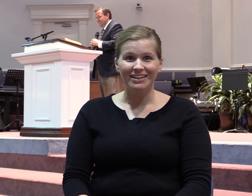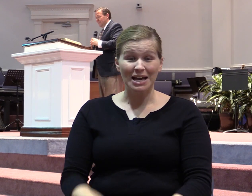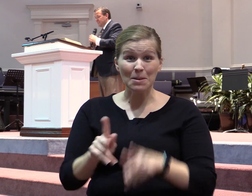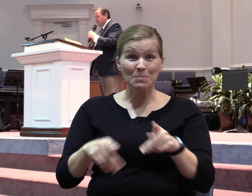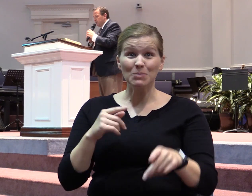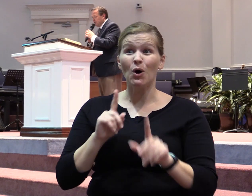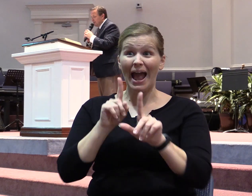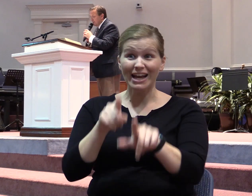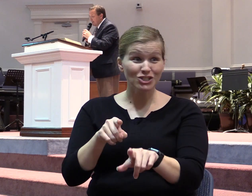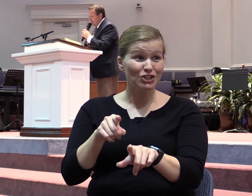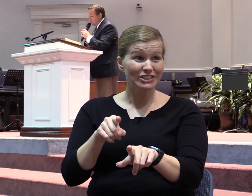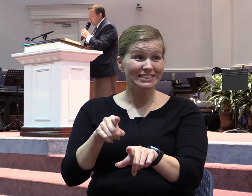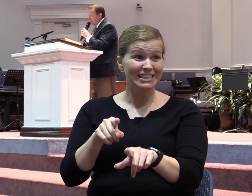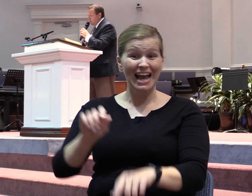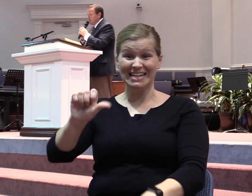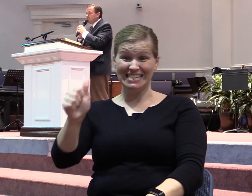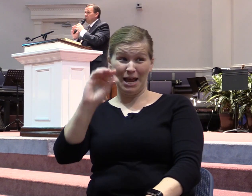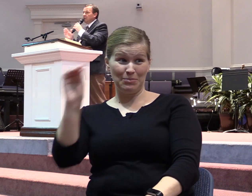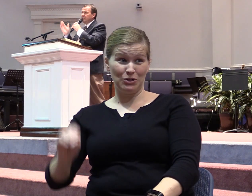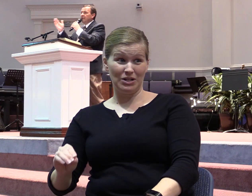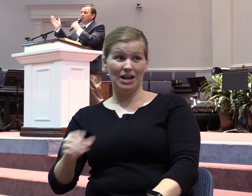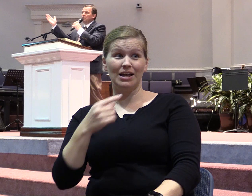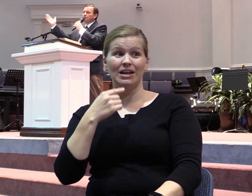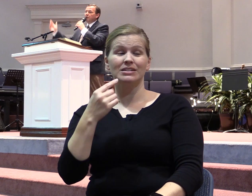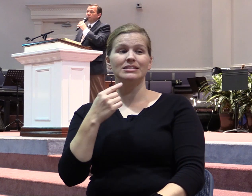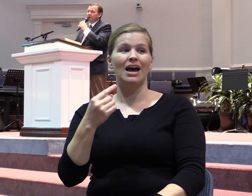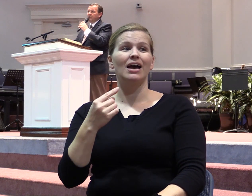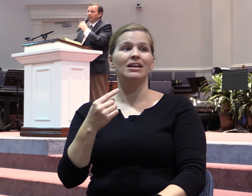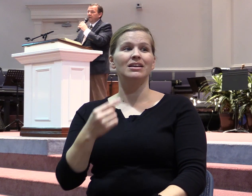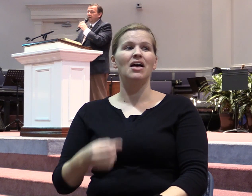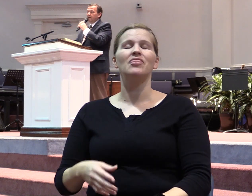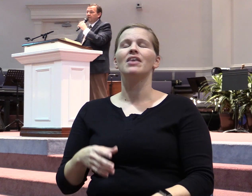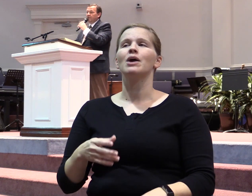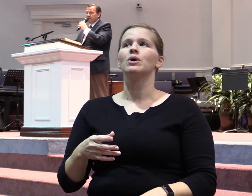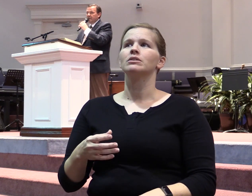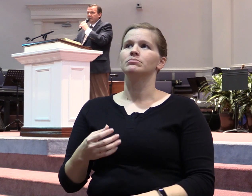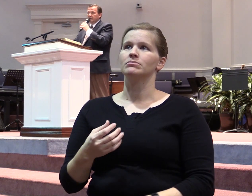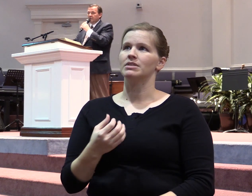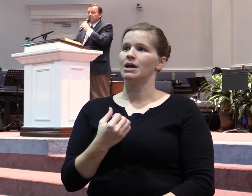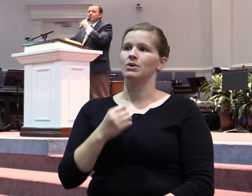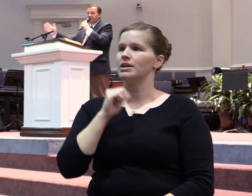Ten percent said they would withhold testimony to let a murderer go free for $10,000. $10 million.